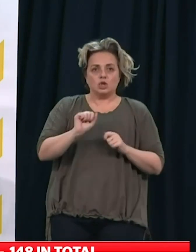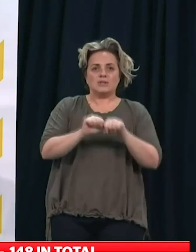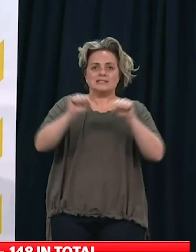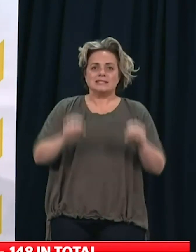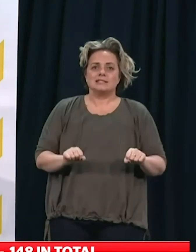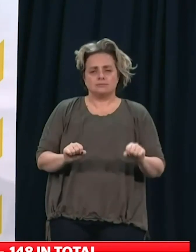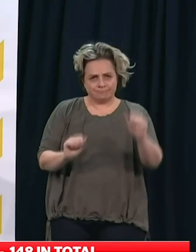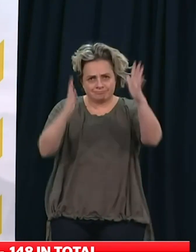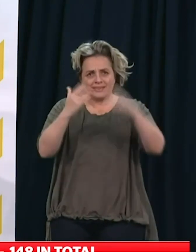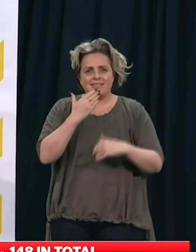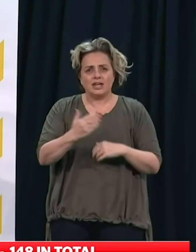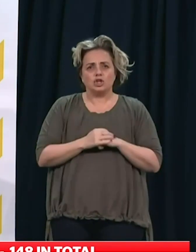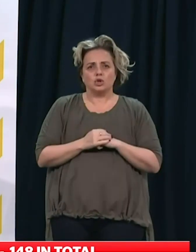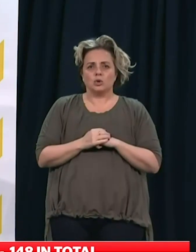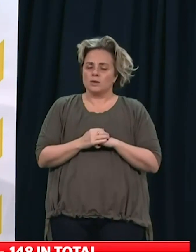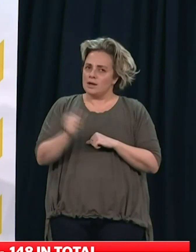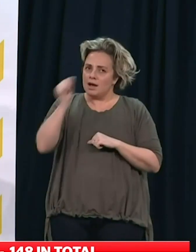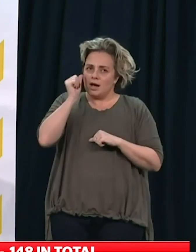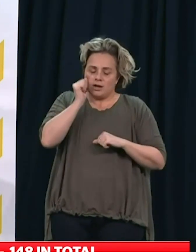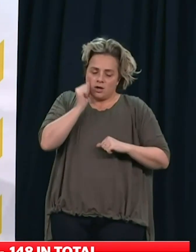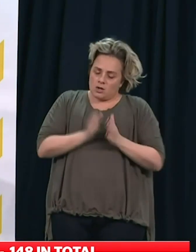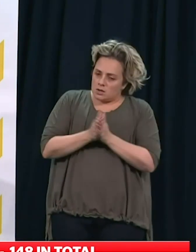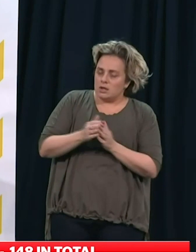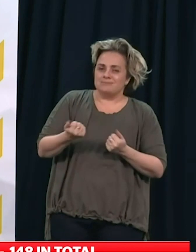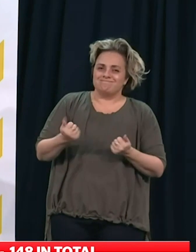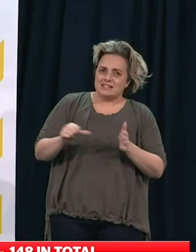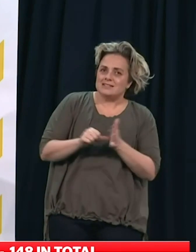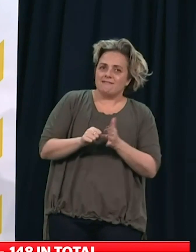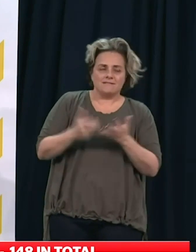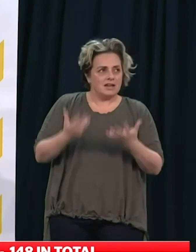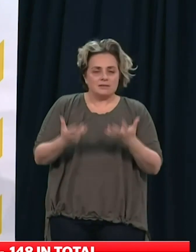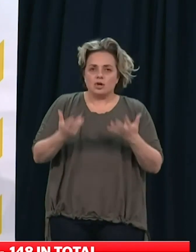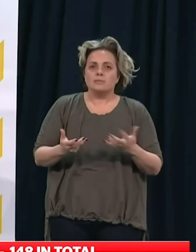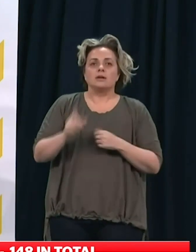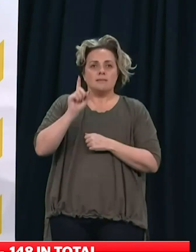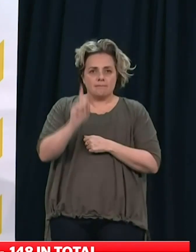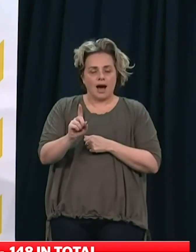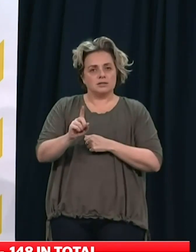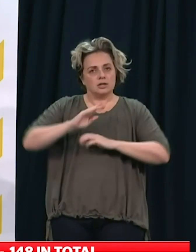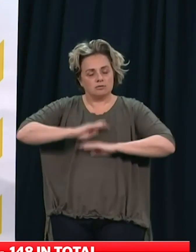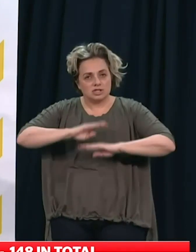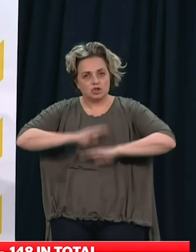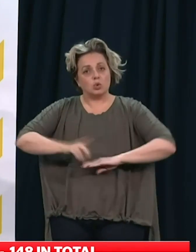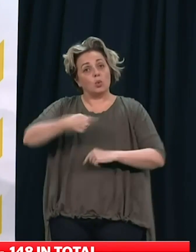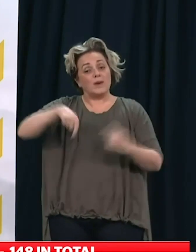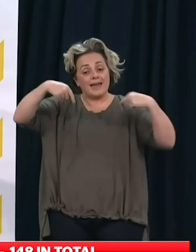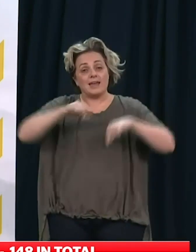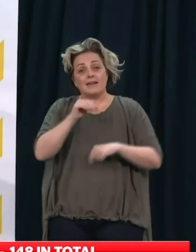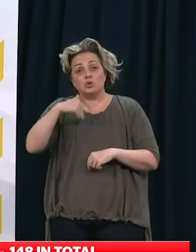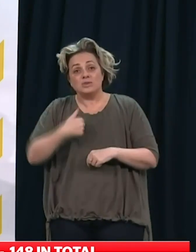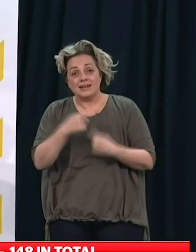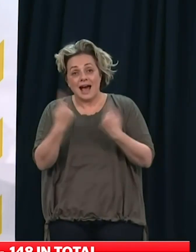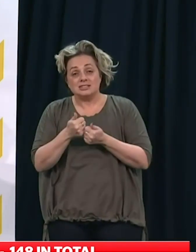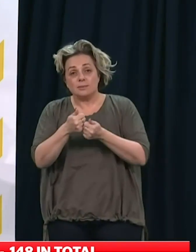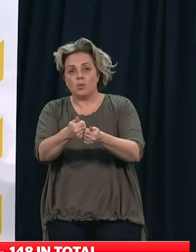systems. There is a lot of resilience that has been built up in the New Zealand economy. Rest assured, we are here for you if you need us